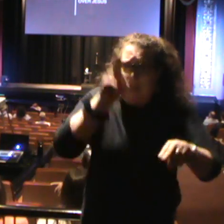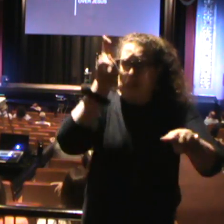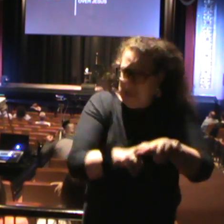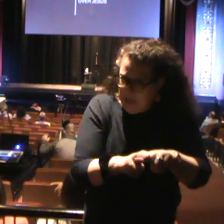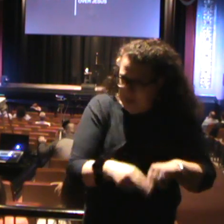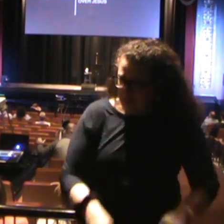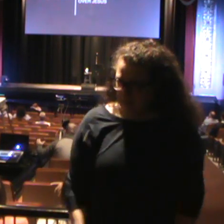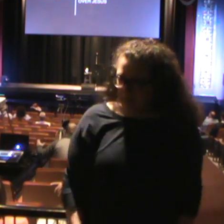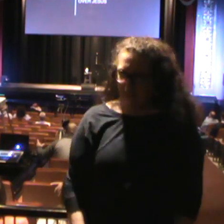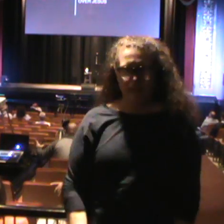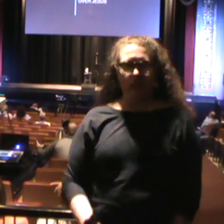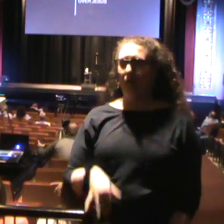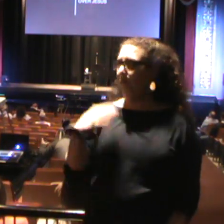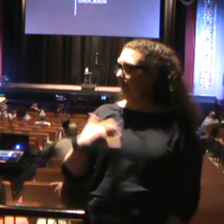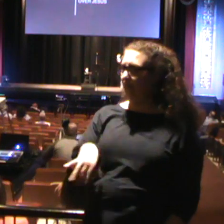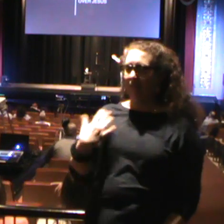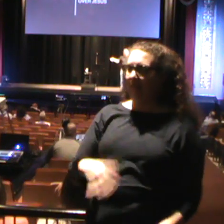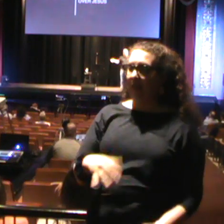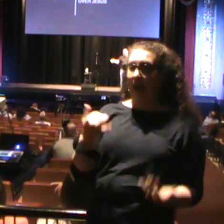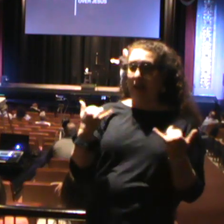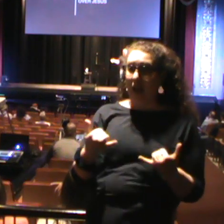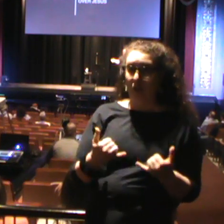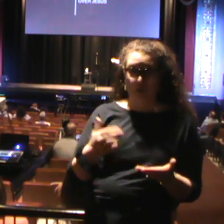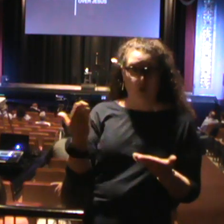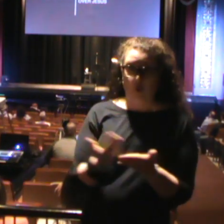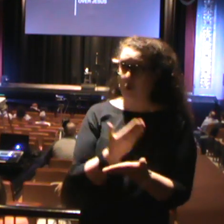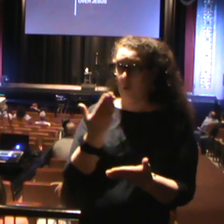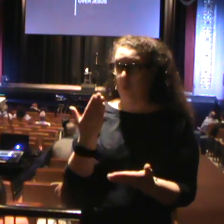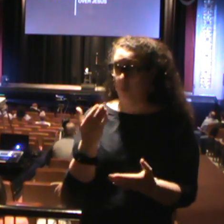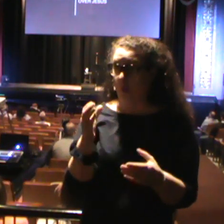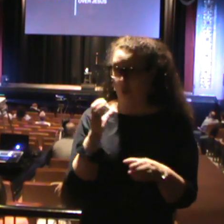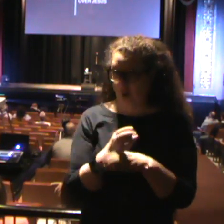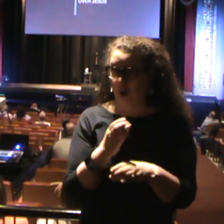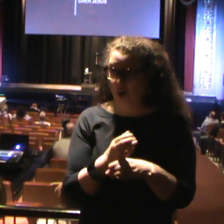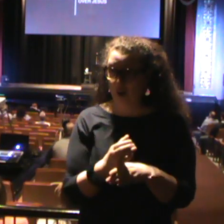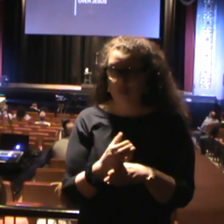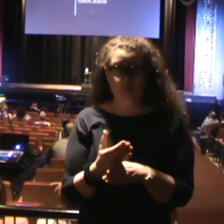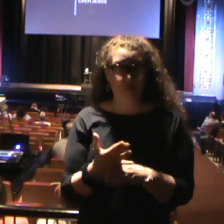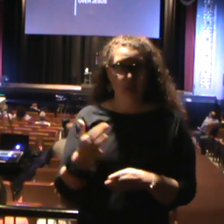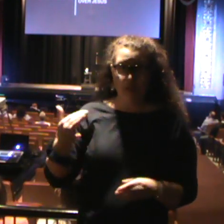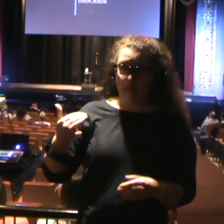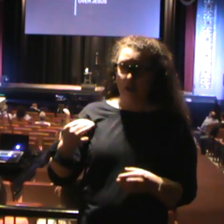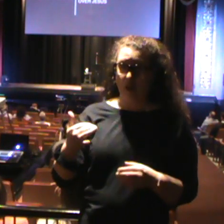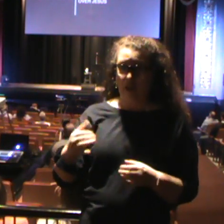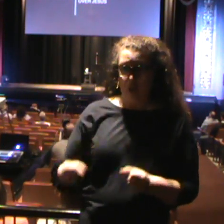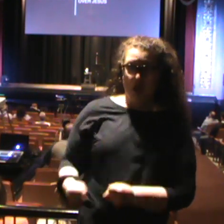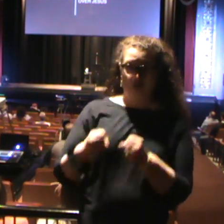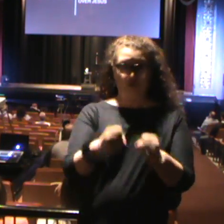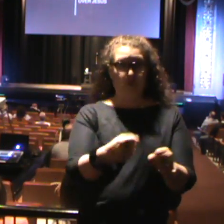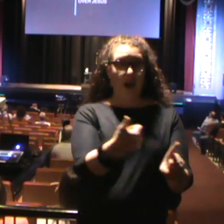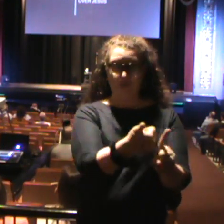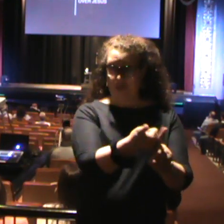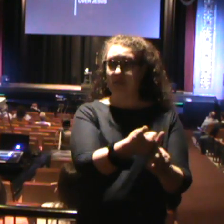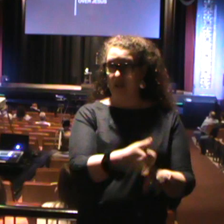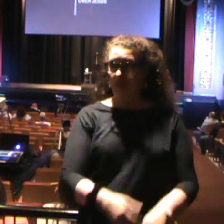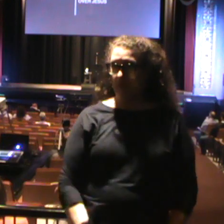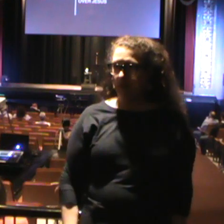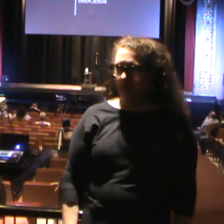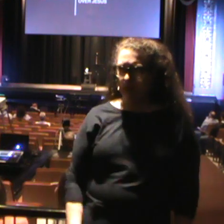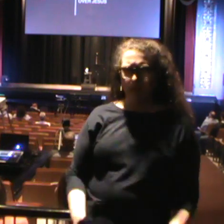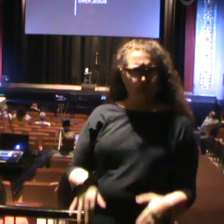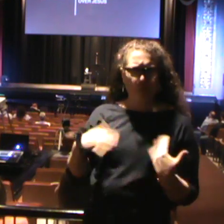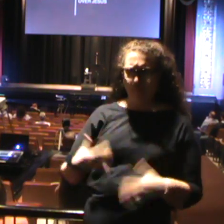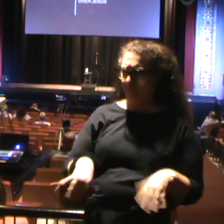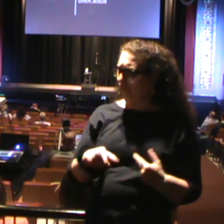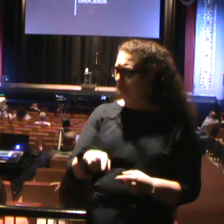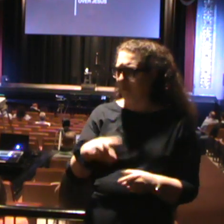there's a new car coming out that parks itself. Now, there have been cars that have parked themselves. You're in the car, you park, you